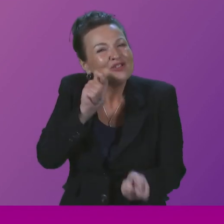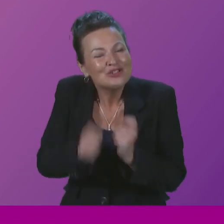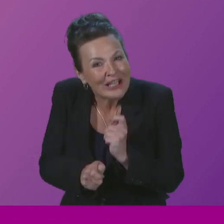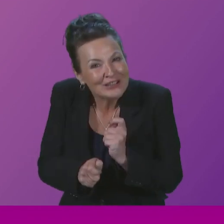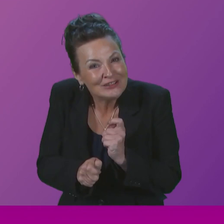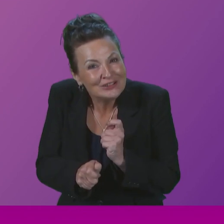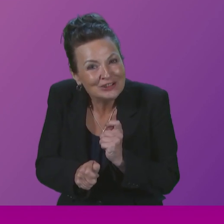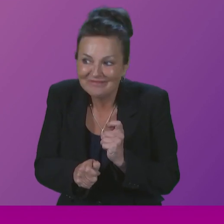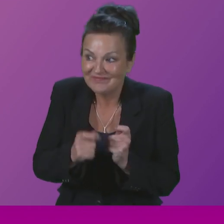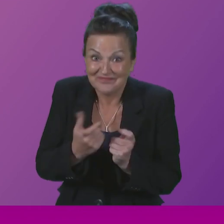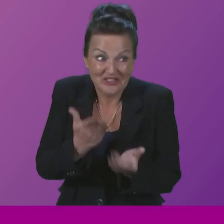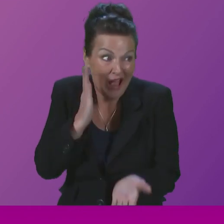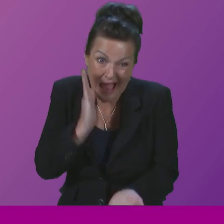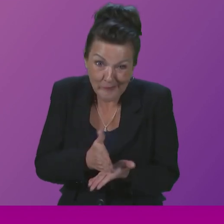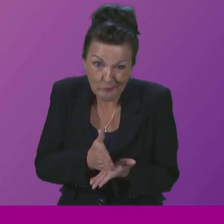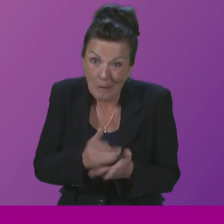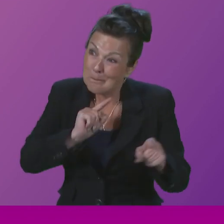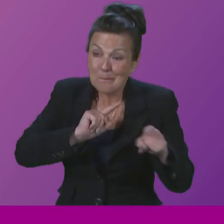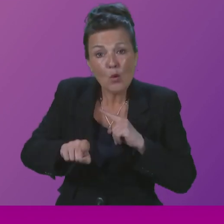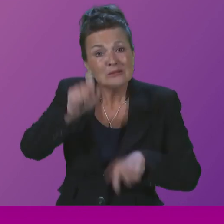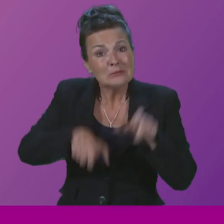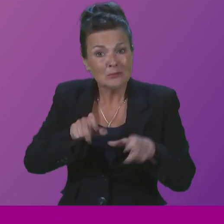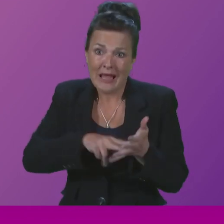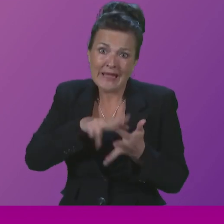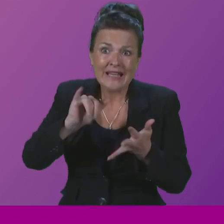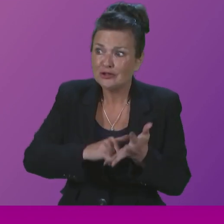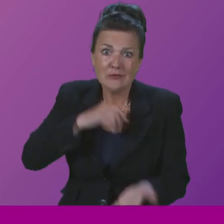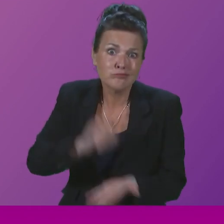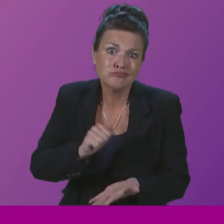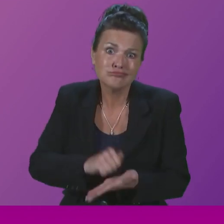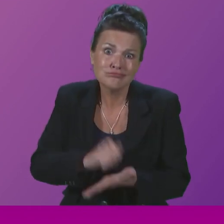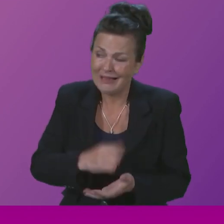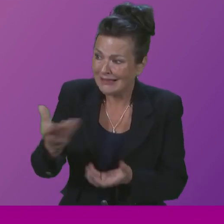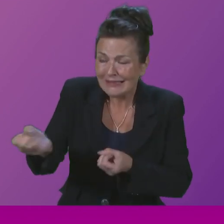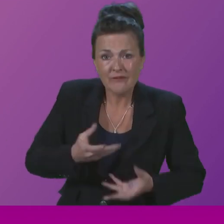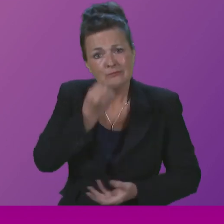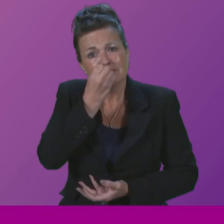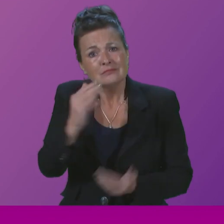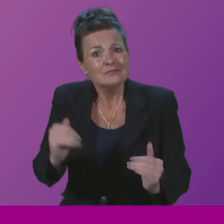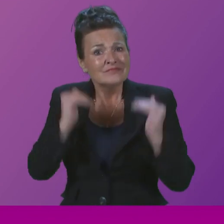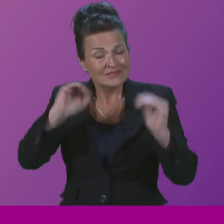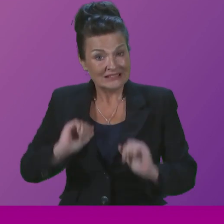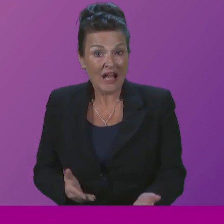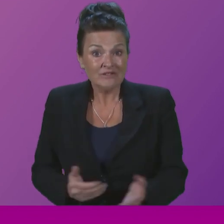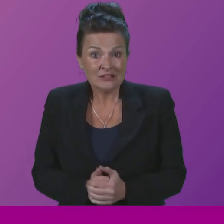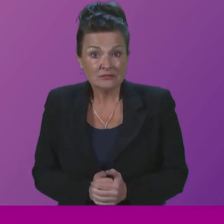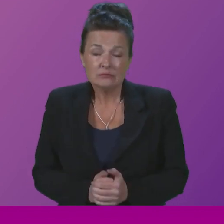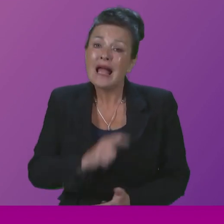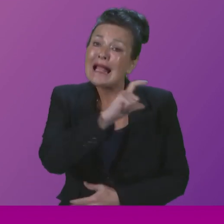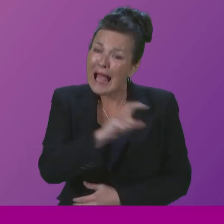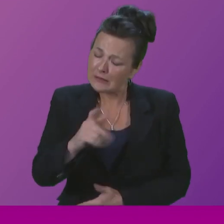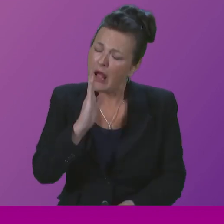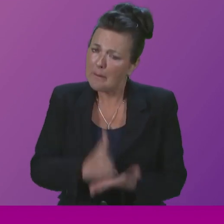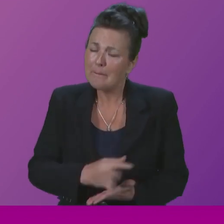the overwhelming majority of people in this country, the NHS delivers an outstanding service. Cancer is a clinical